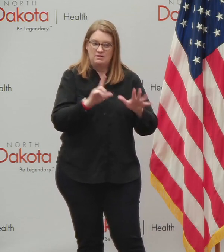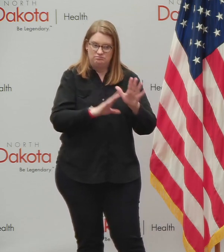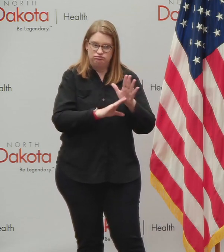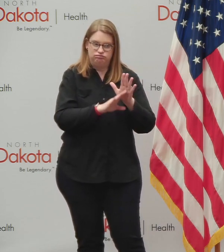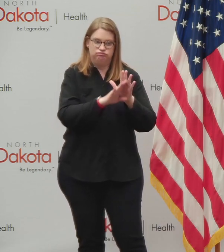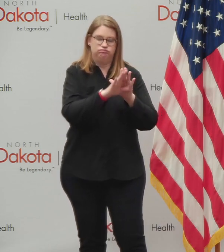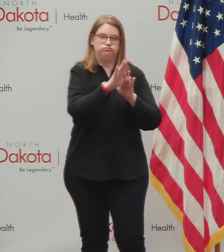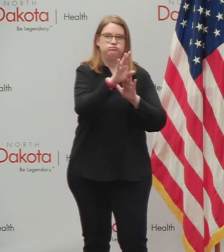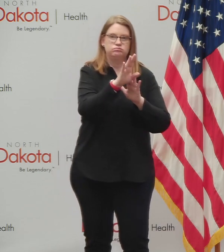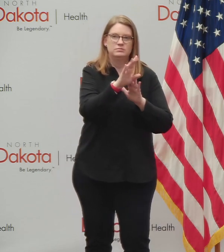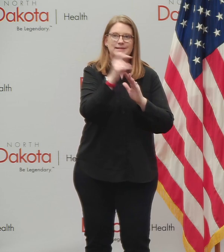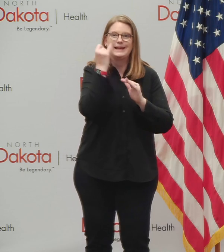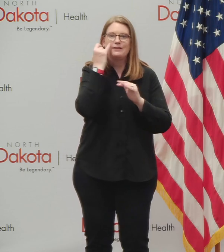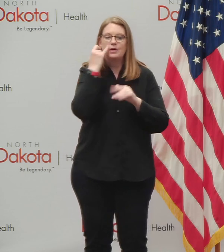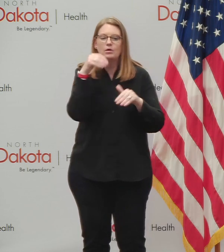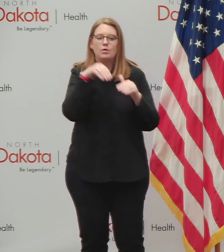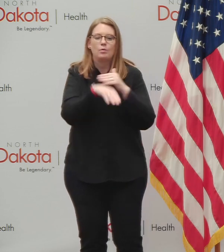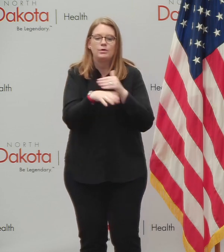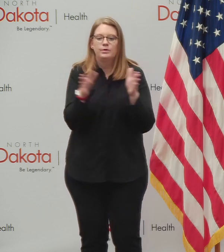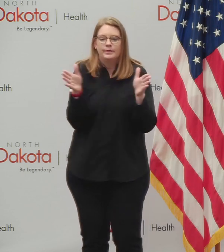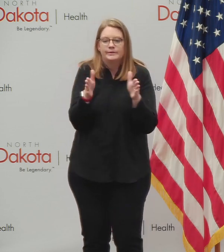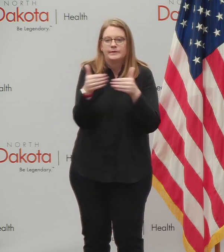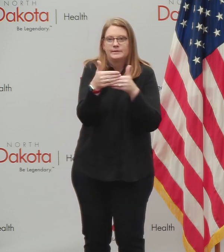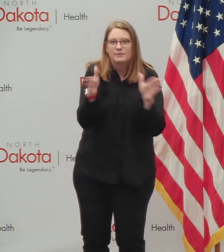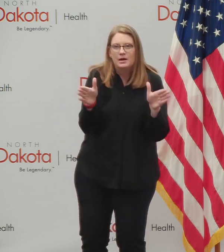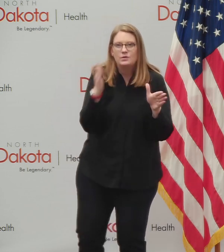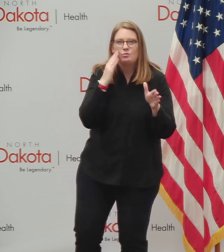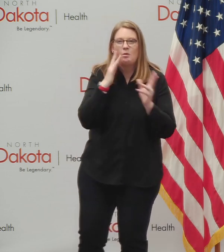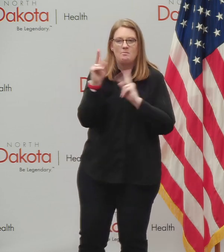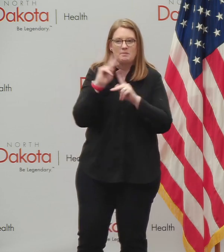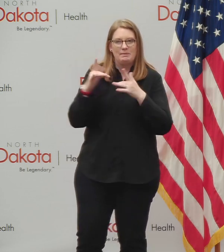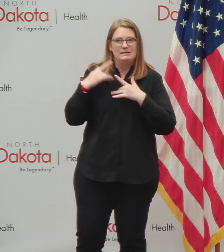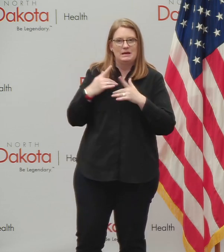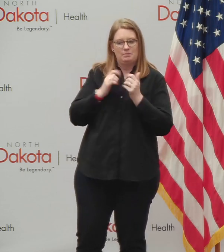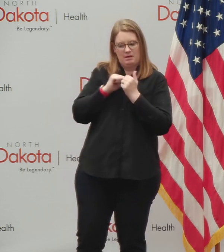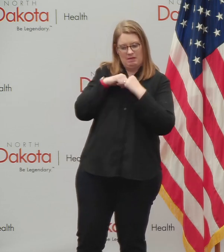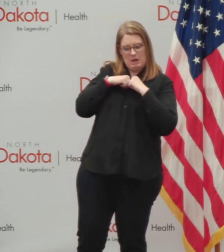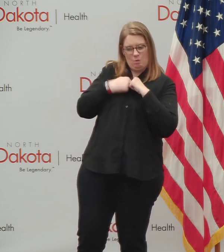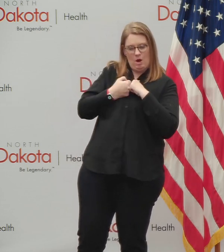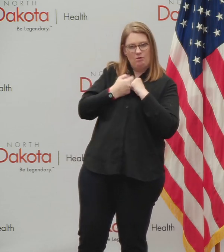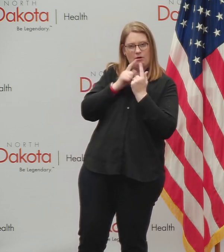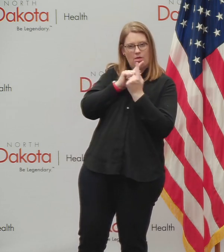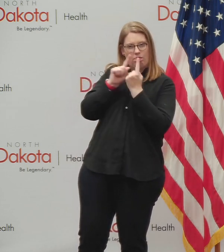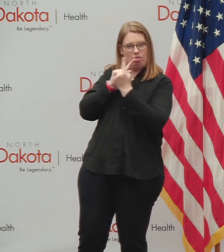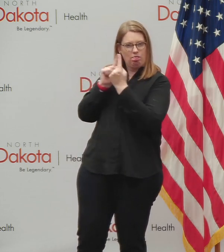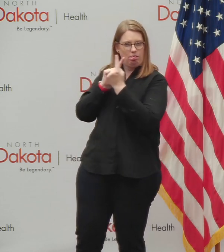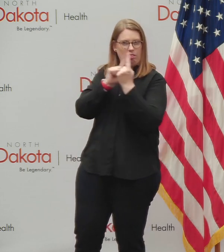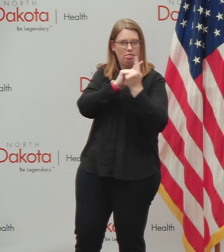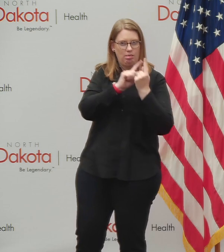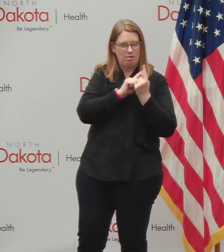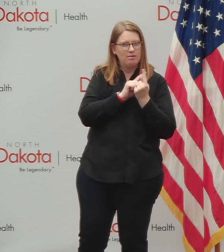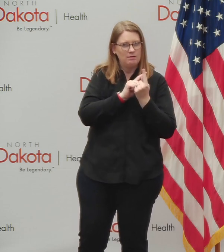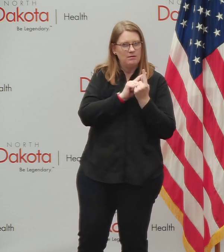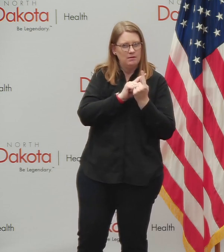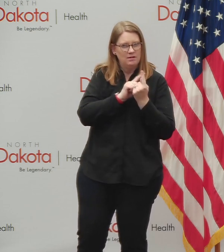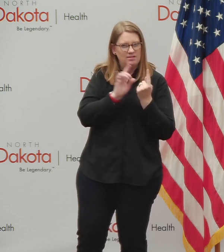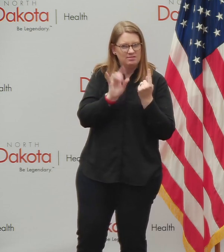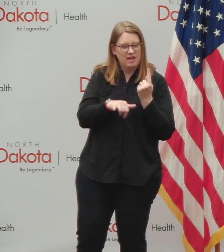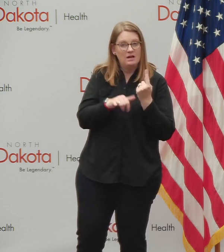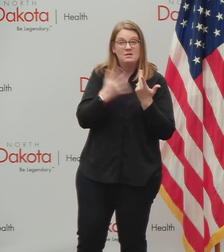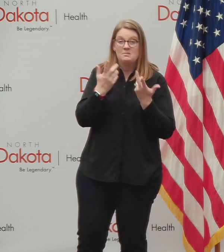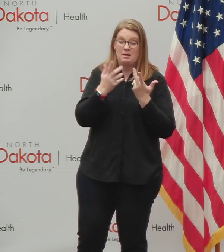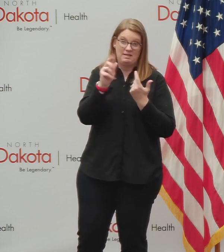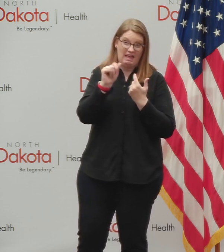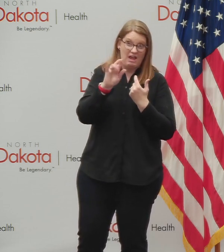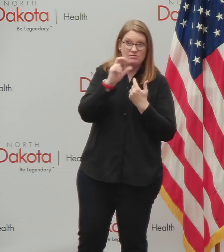move into confined spaces where people are in close contact with each other, crowded spaces, perhaps with poor ventilation,